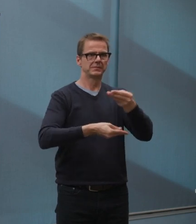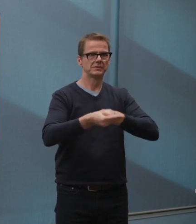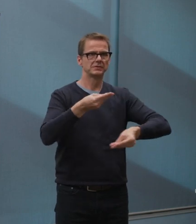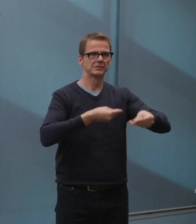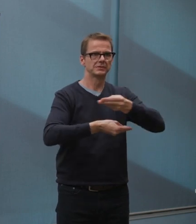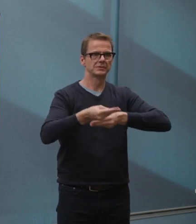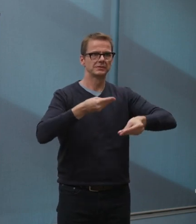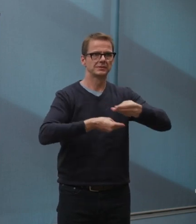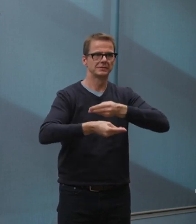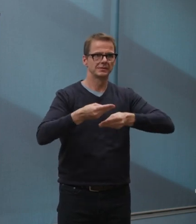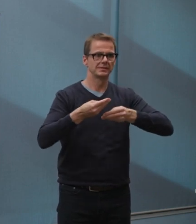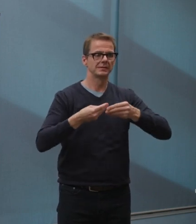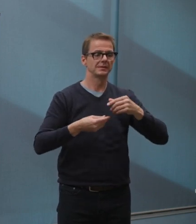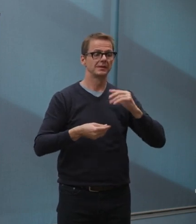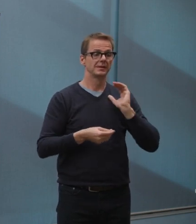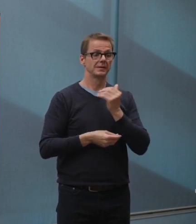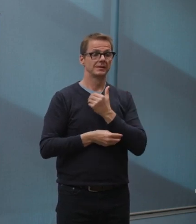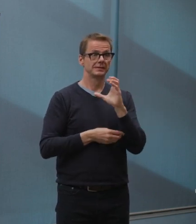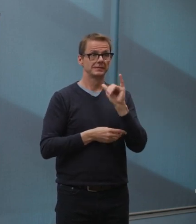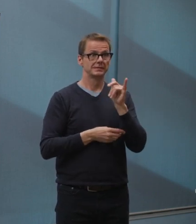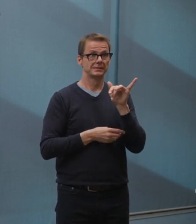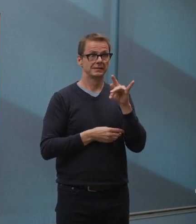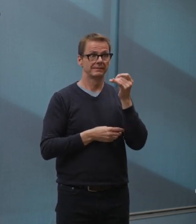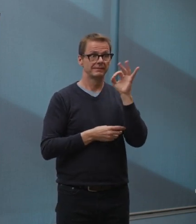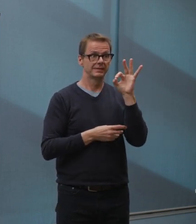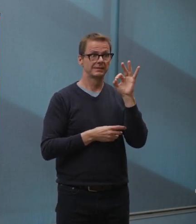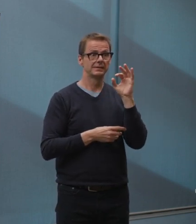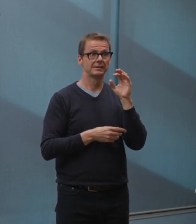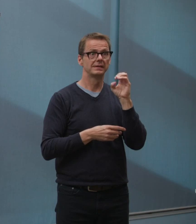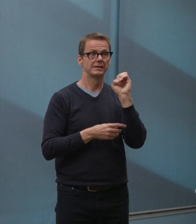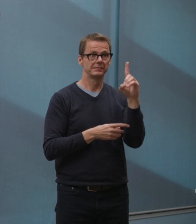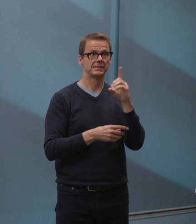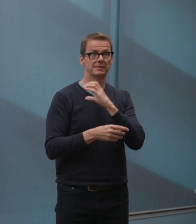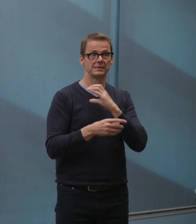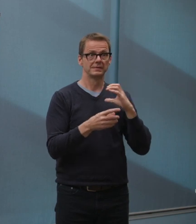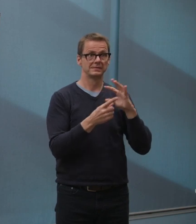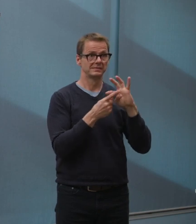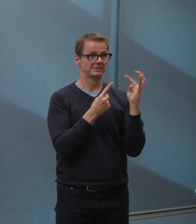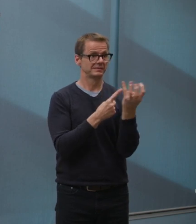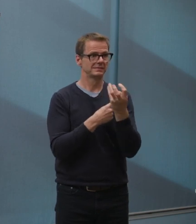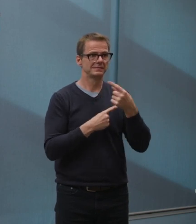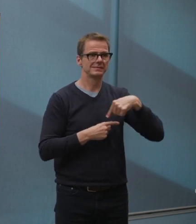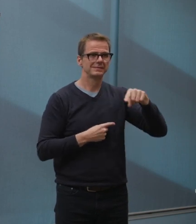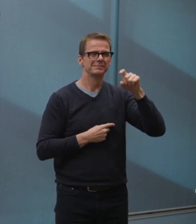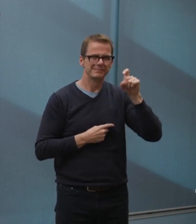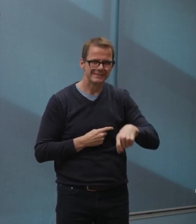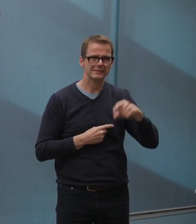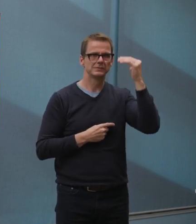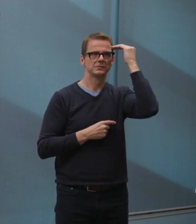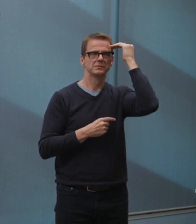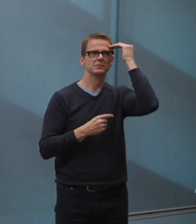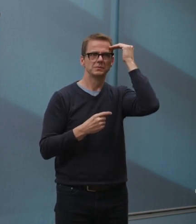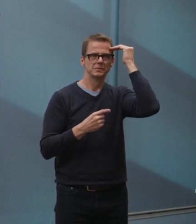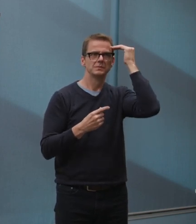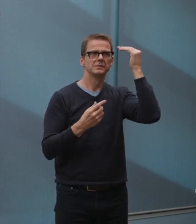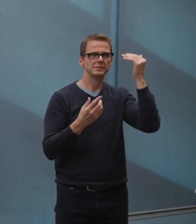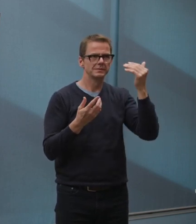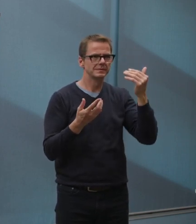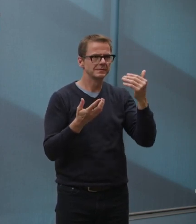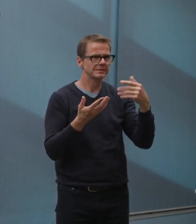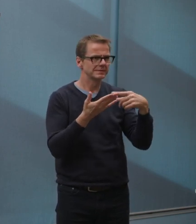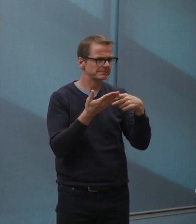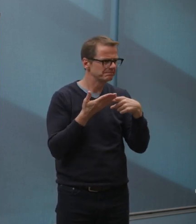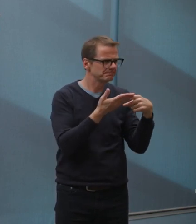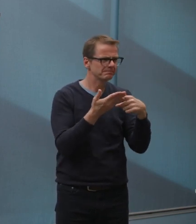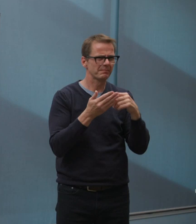our operating budget, and we need to balance the urgent need for those operating dollars, while still proceeding with infrastructure spending